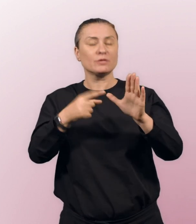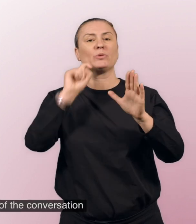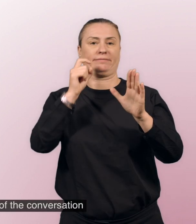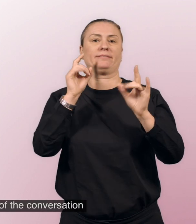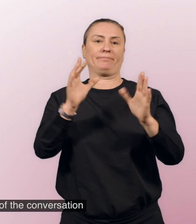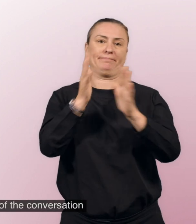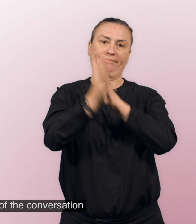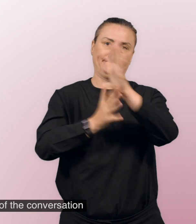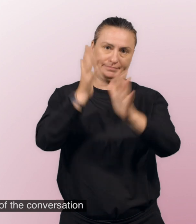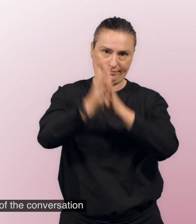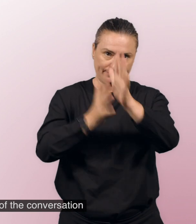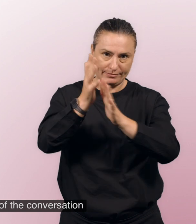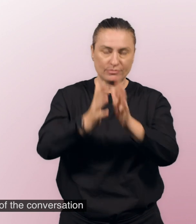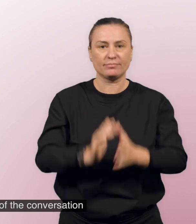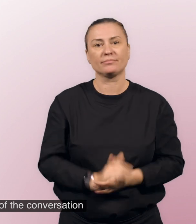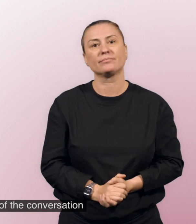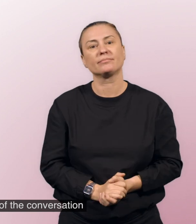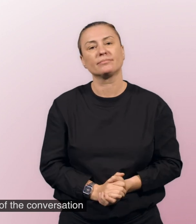You will sign your side of the conversation.